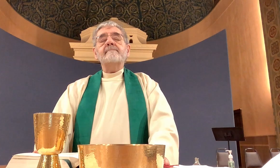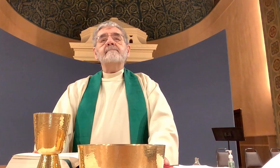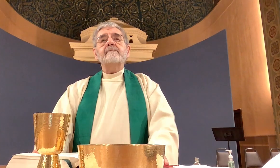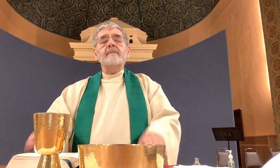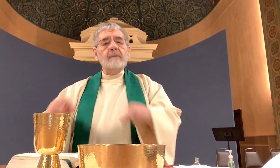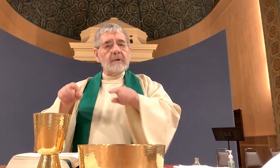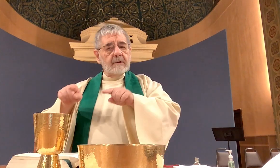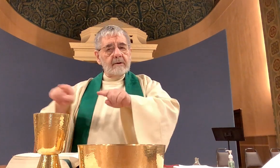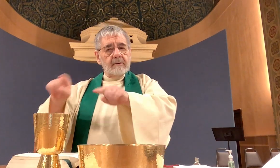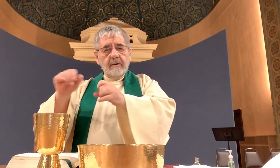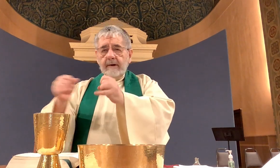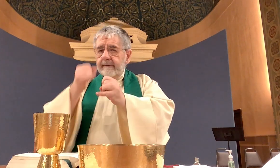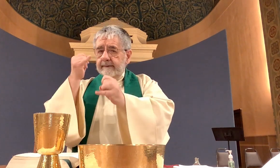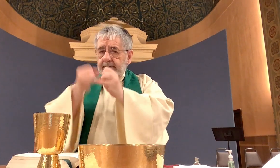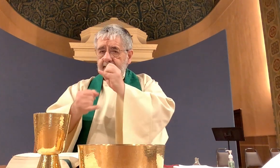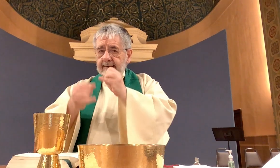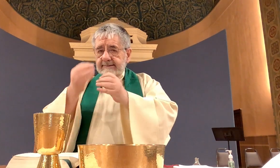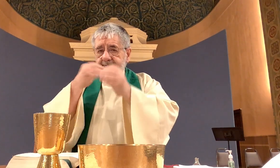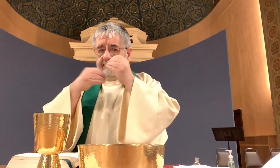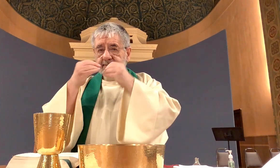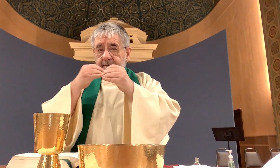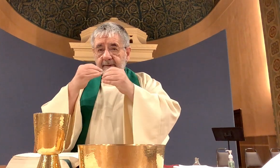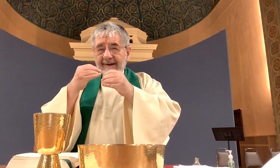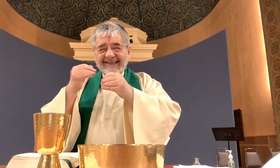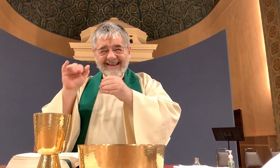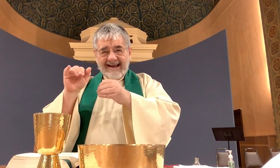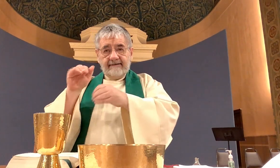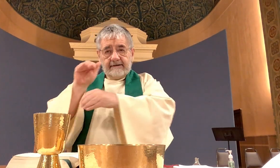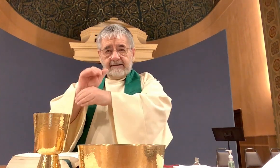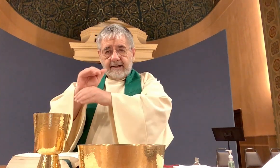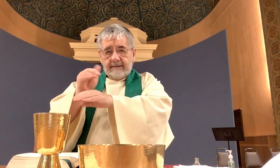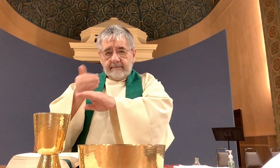at the time he was betrayed and entered willingly into his passion